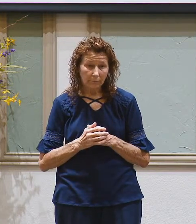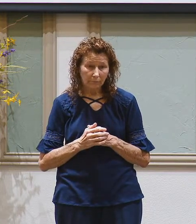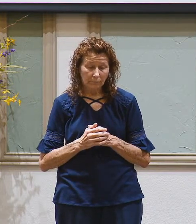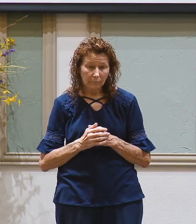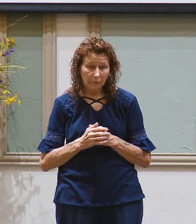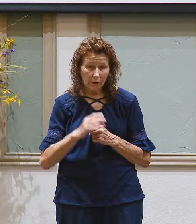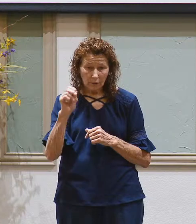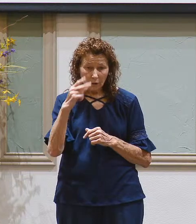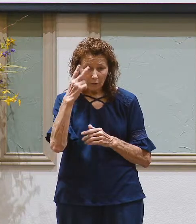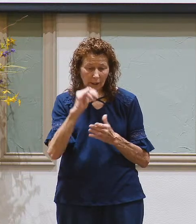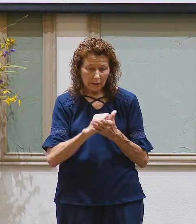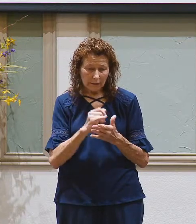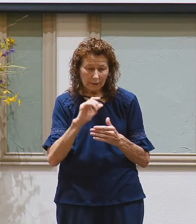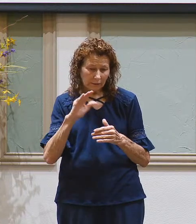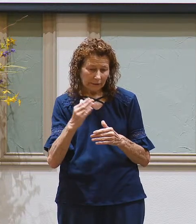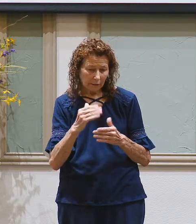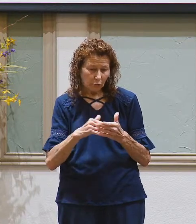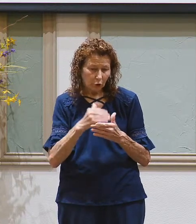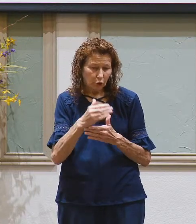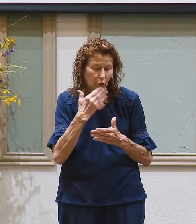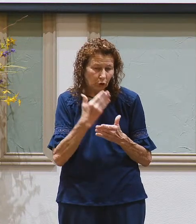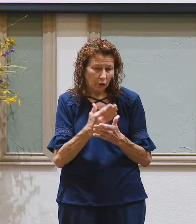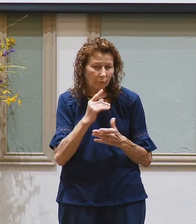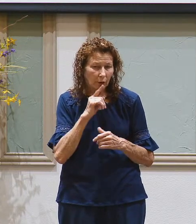A grace that seems too good to be true.